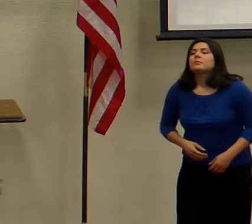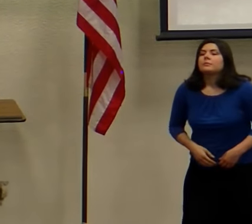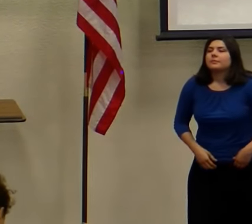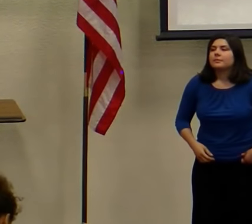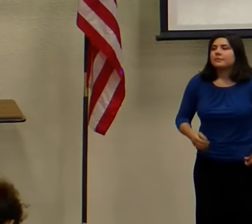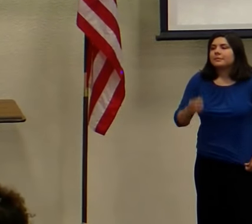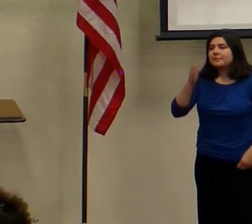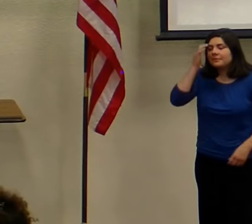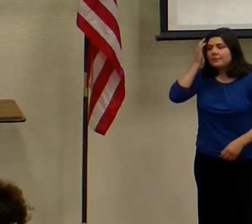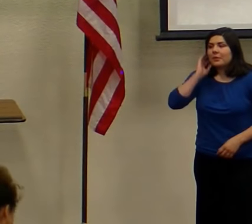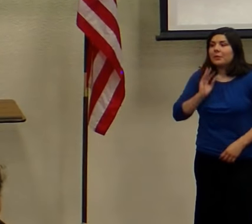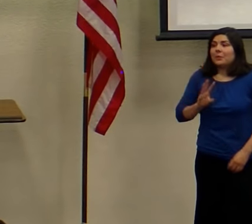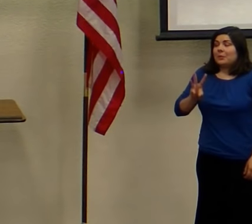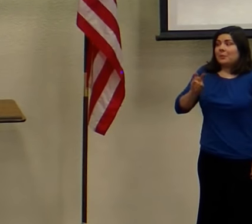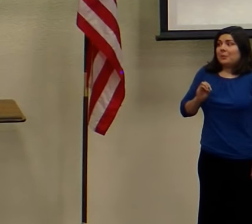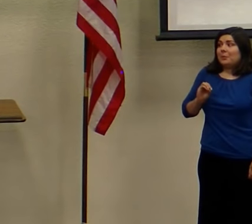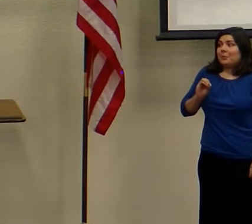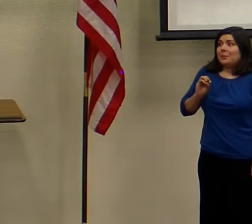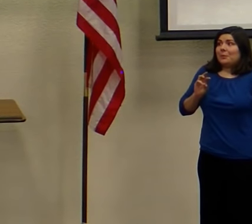Oh, wow.